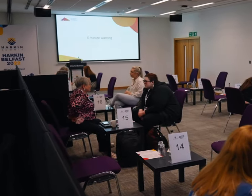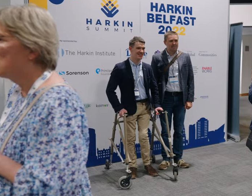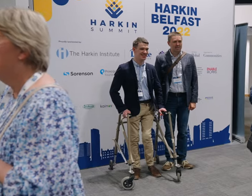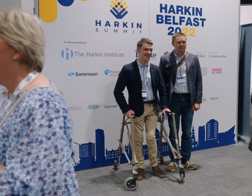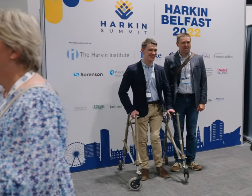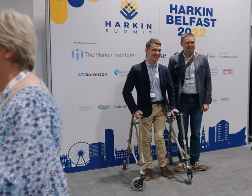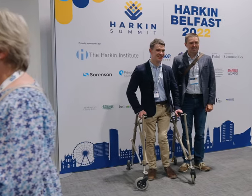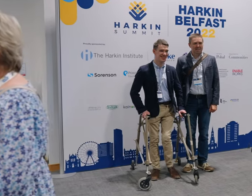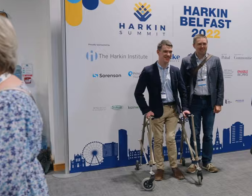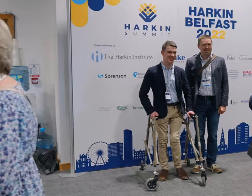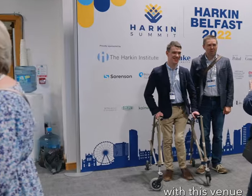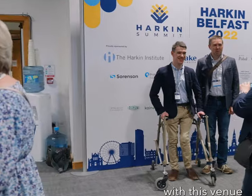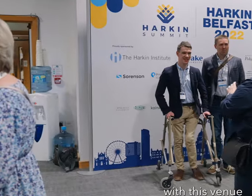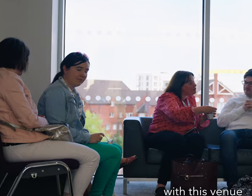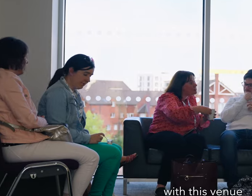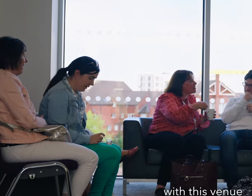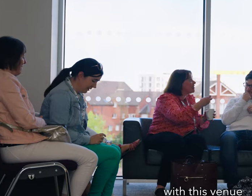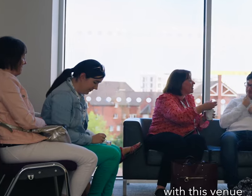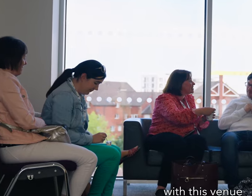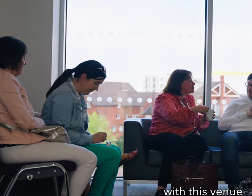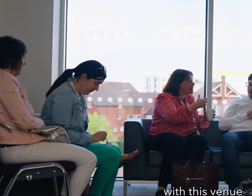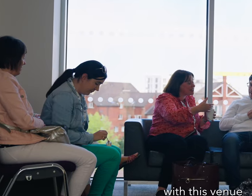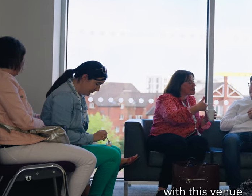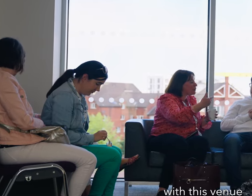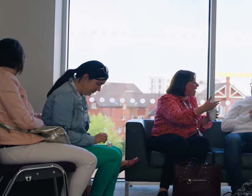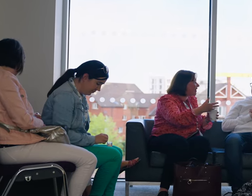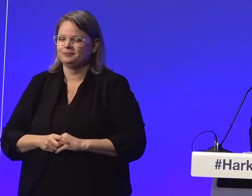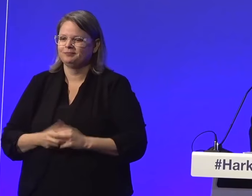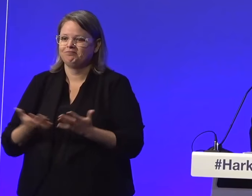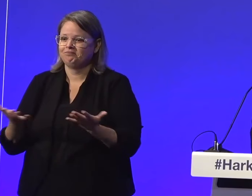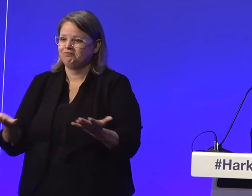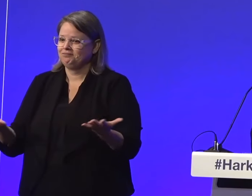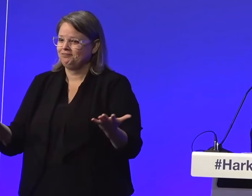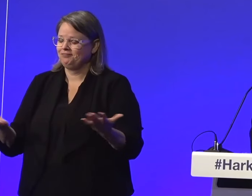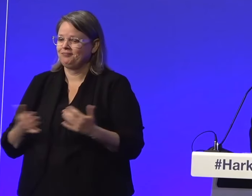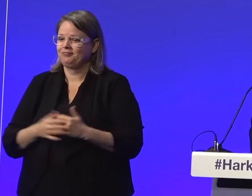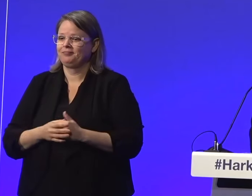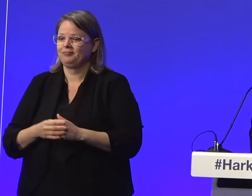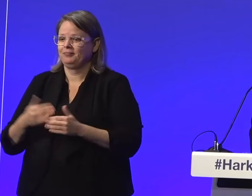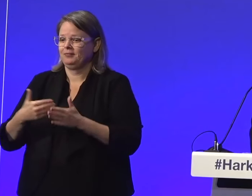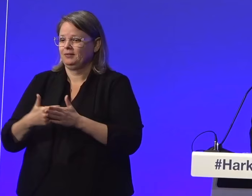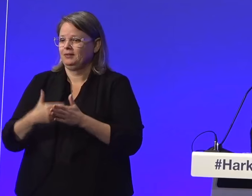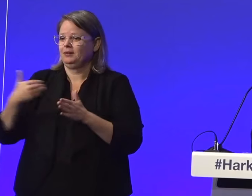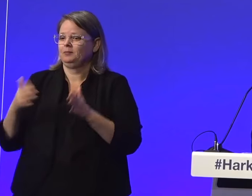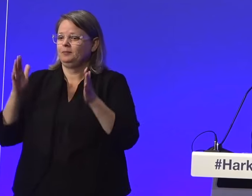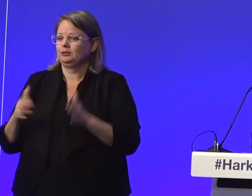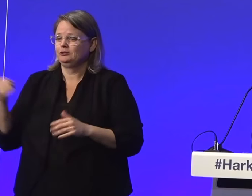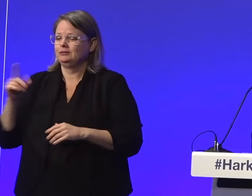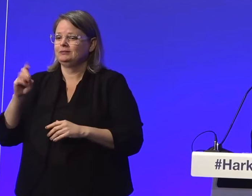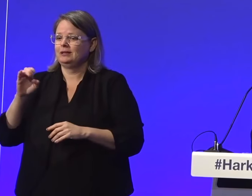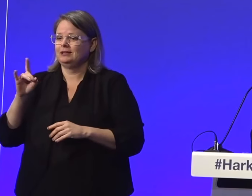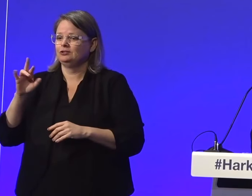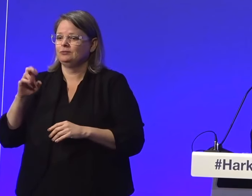the attention to detail that we have seen with this venue and the team working within it. The standard has been set pretty high